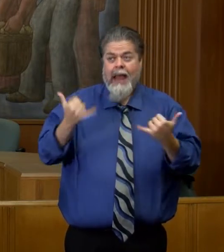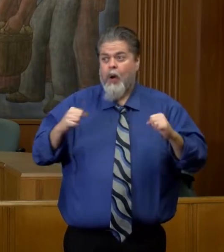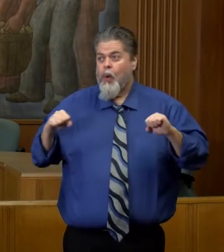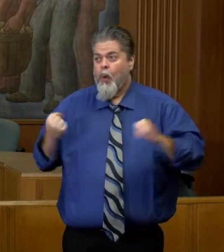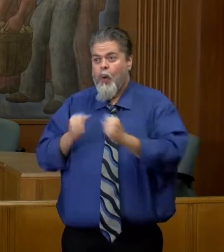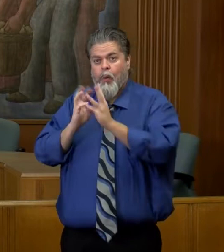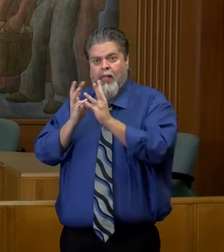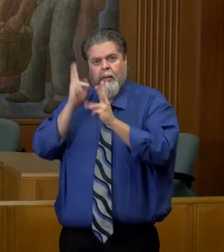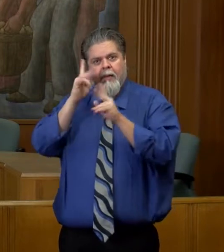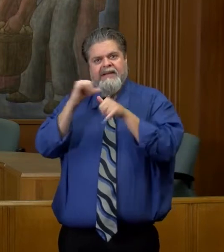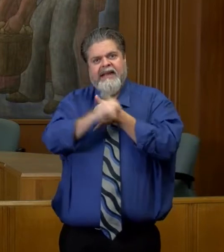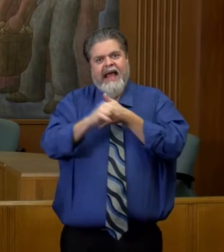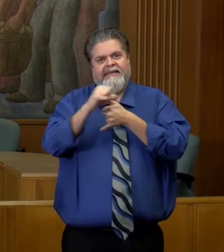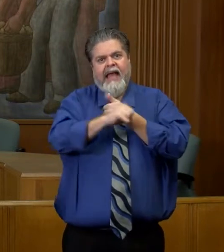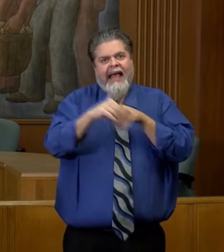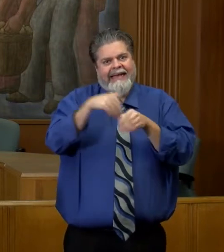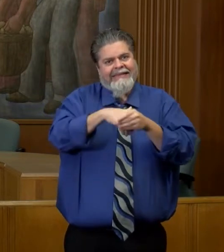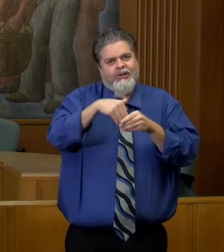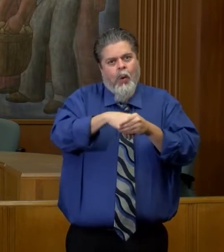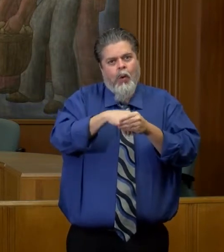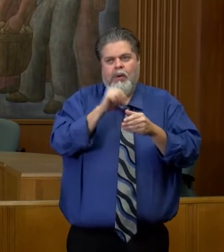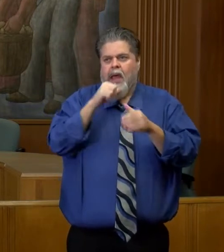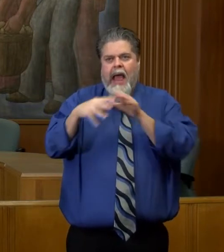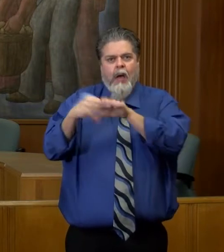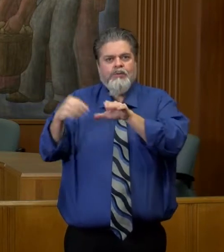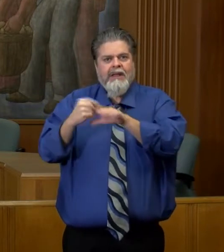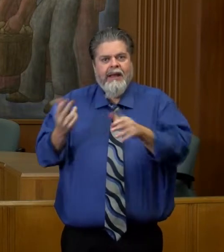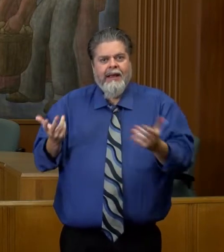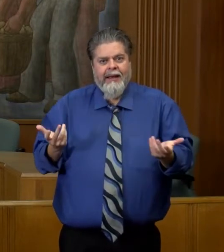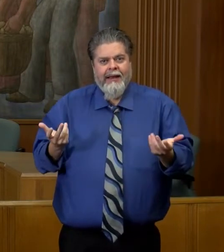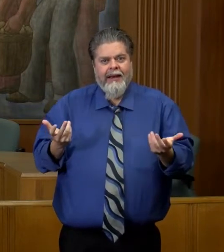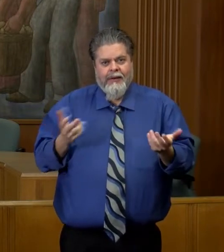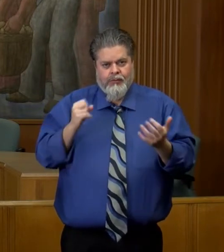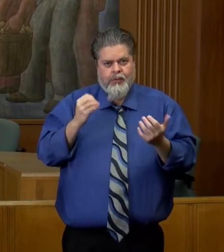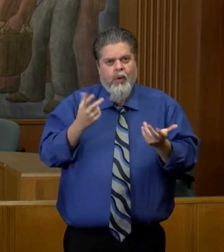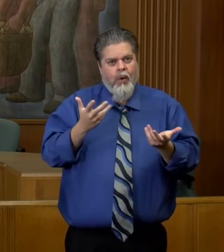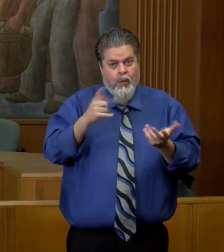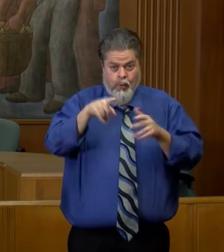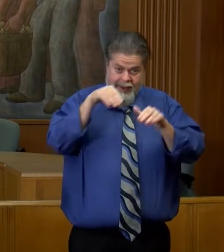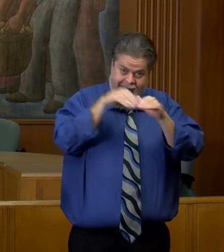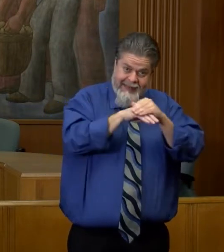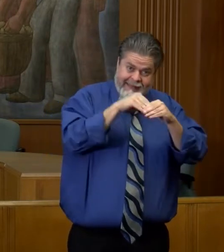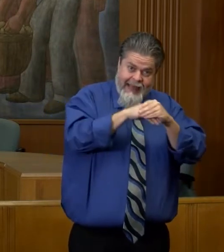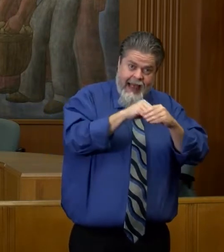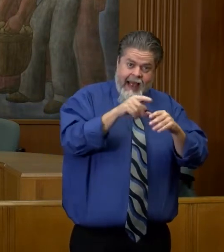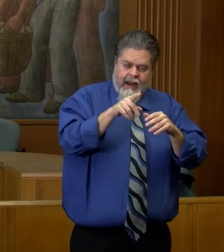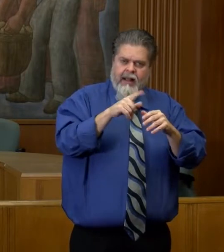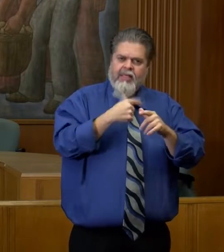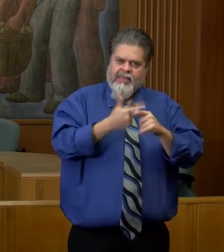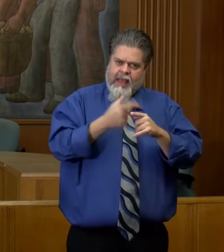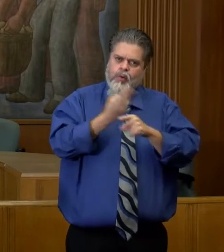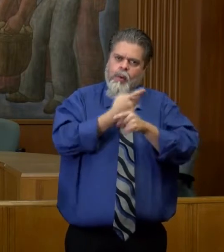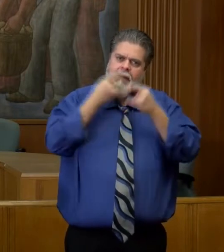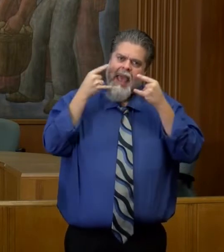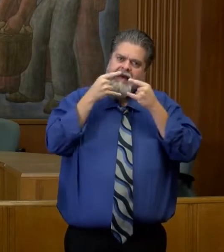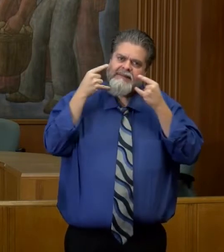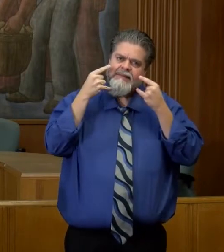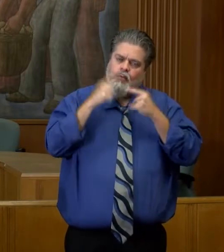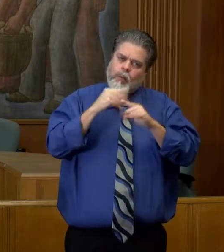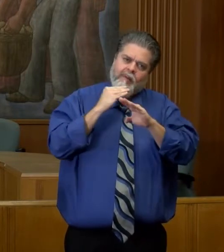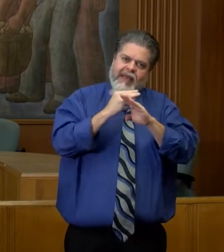gathering is certainly less risky than an indoor, and it's even small groups as you come indoors. Think about, you know, how you can incorporate masking into that when you get